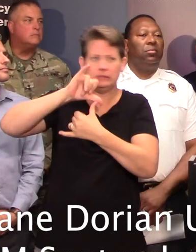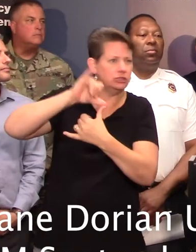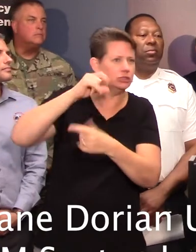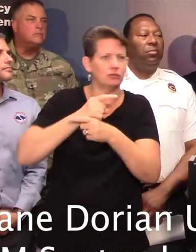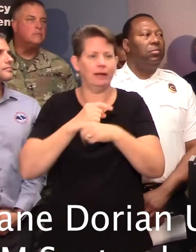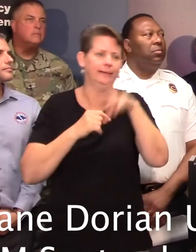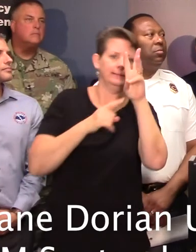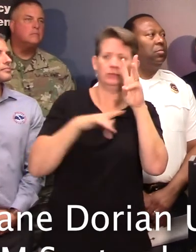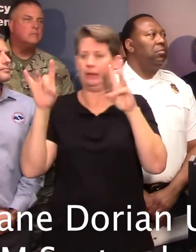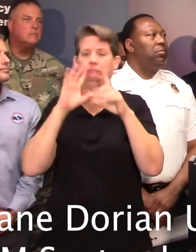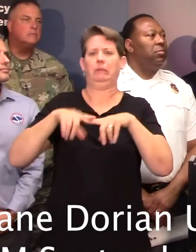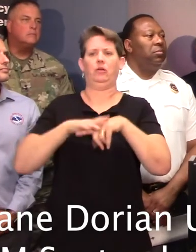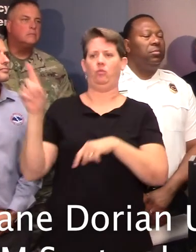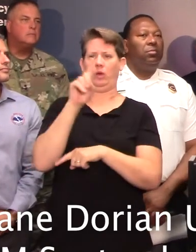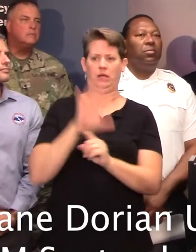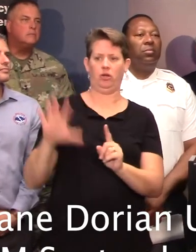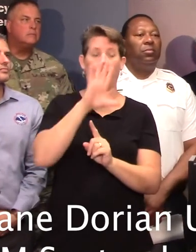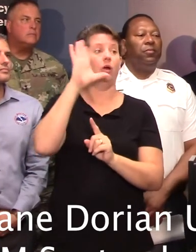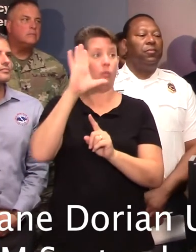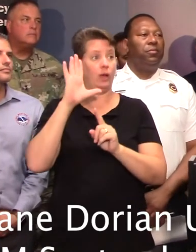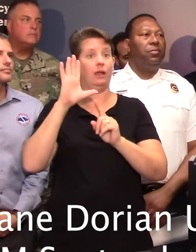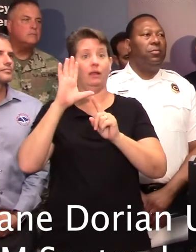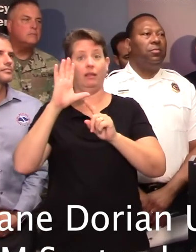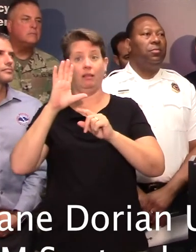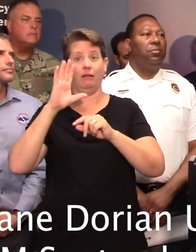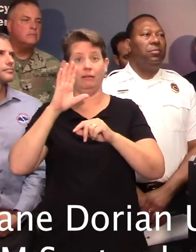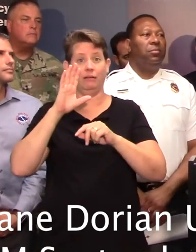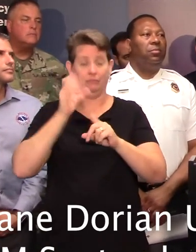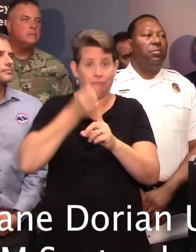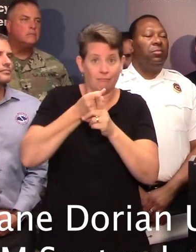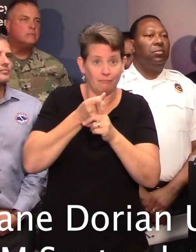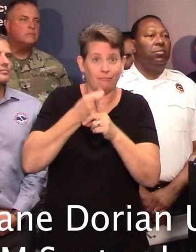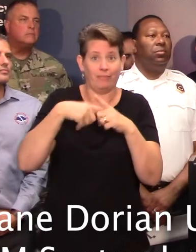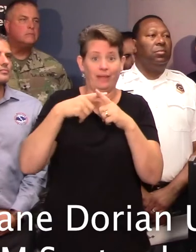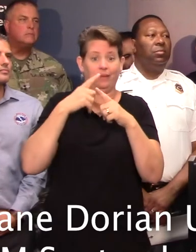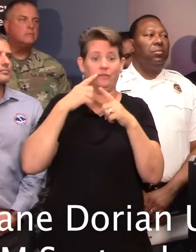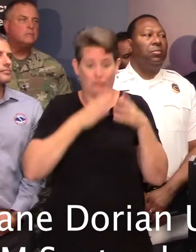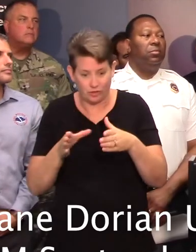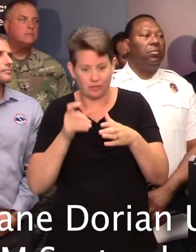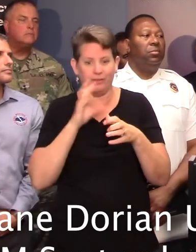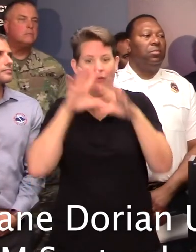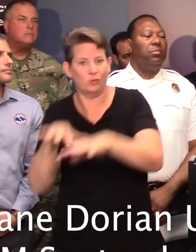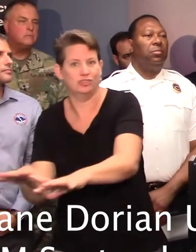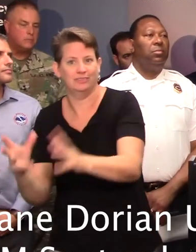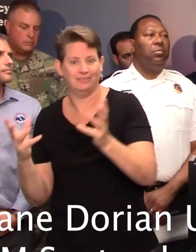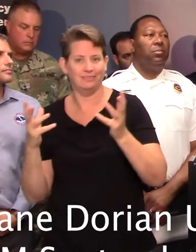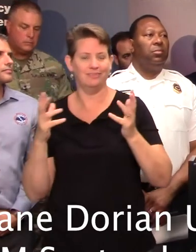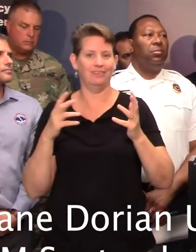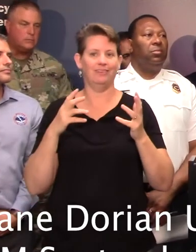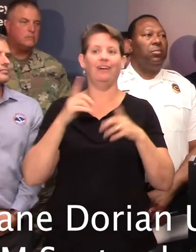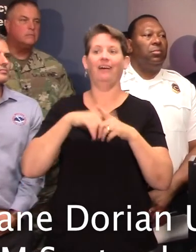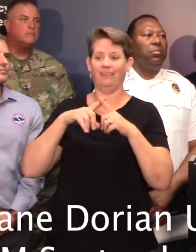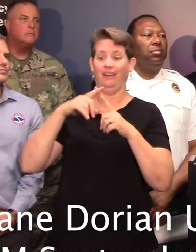depending on where we are. That'll land onshore, go into the rivers, that'll be coming to the ocean, and then, of course, the storm will